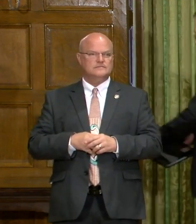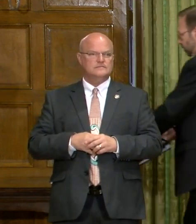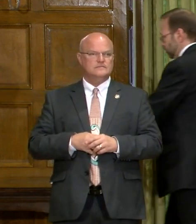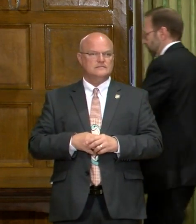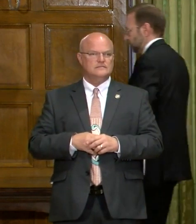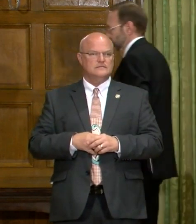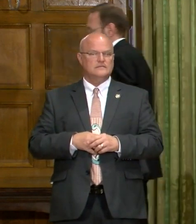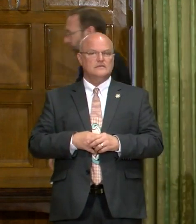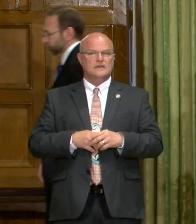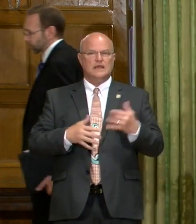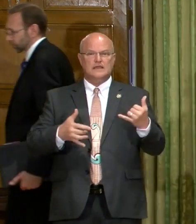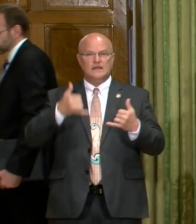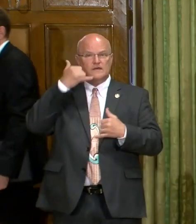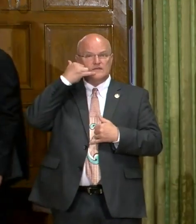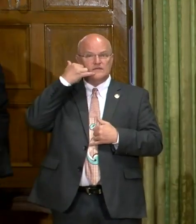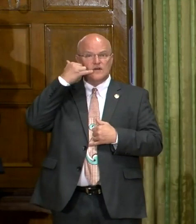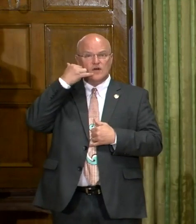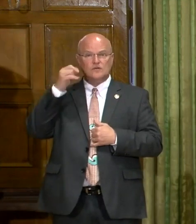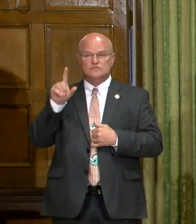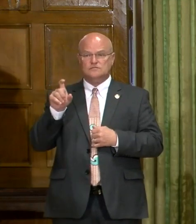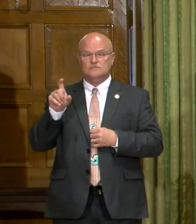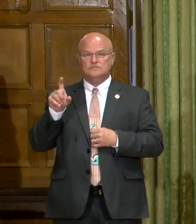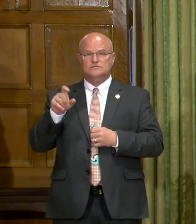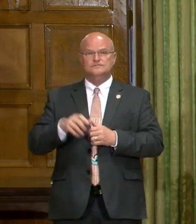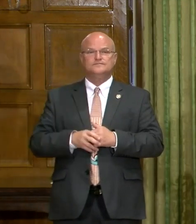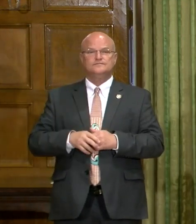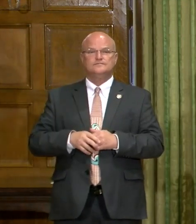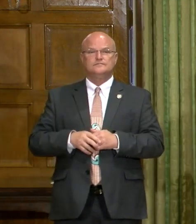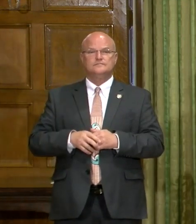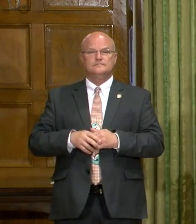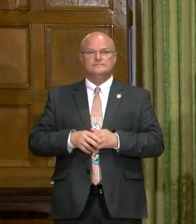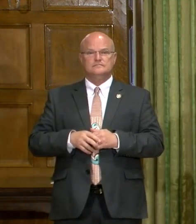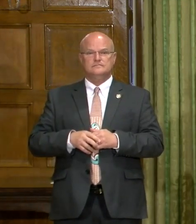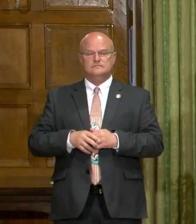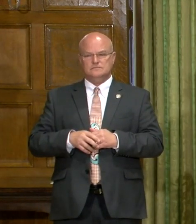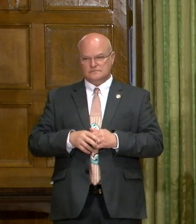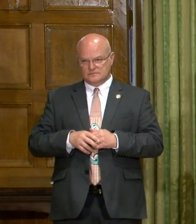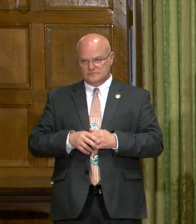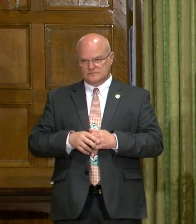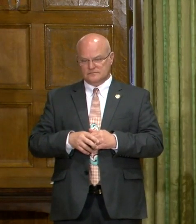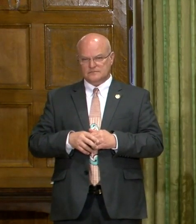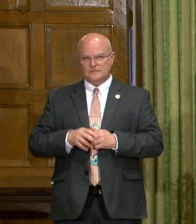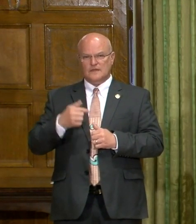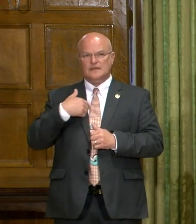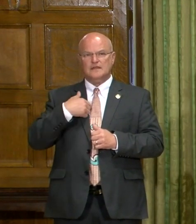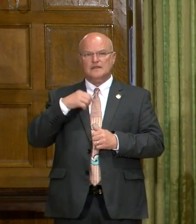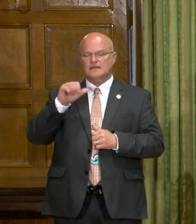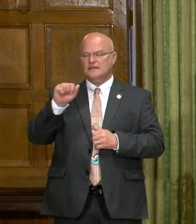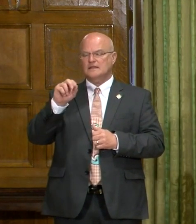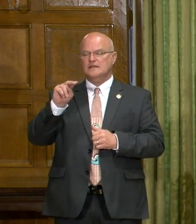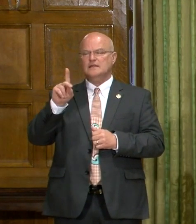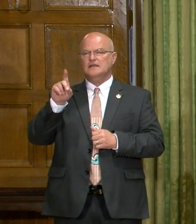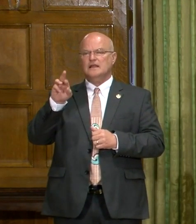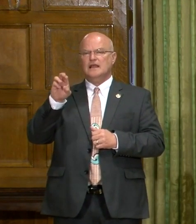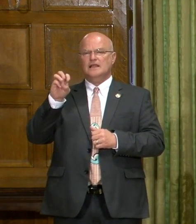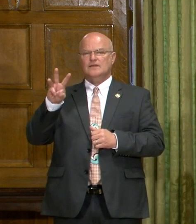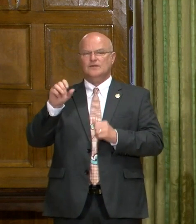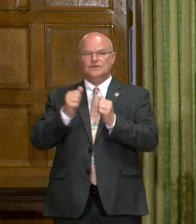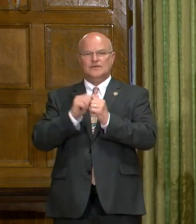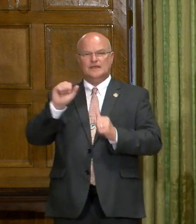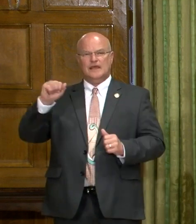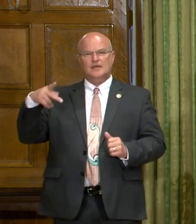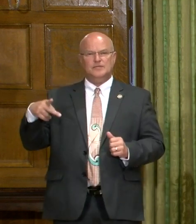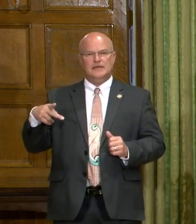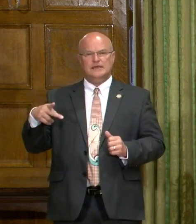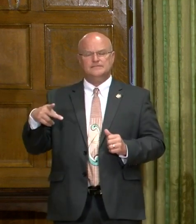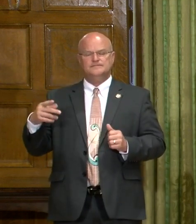Let's go remotely. Is there any question remotely? Yeah. Yeah, Governor, this is Andrew with AP. Going back